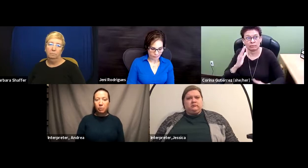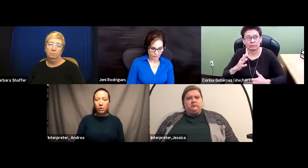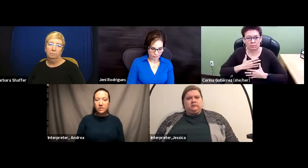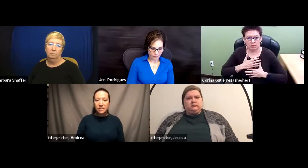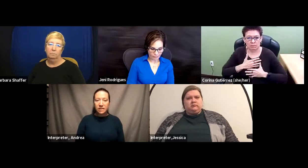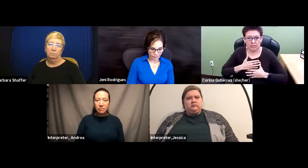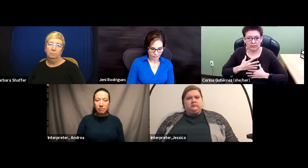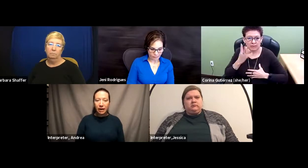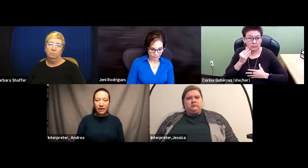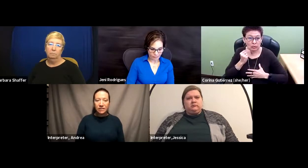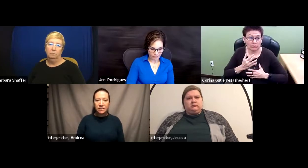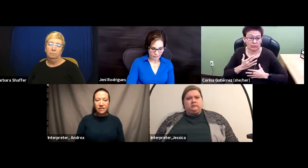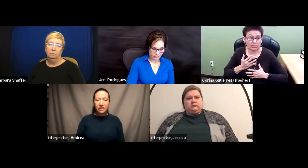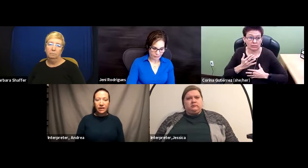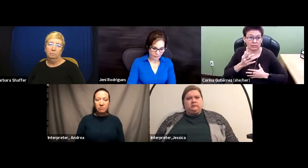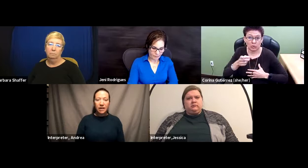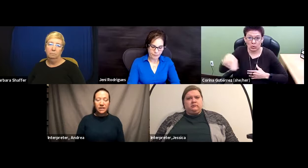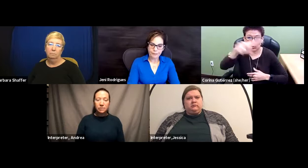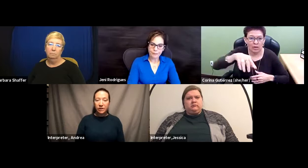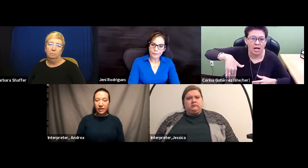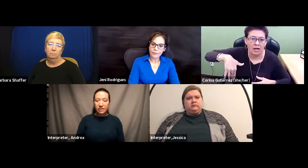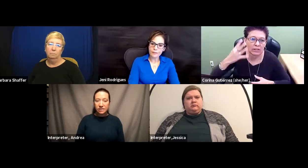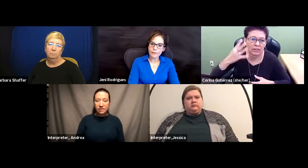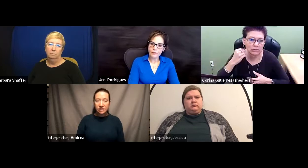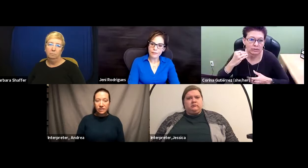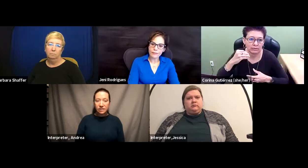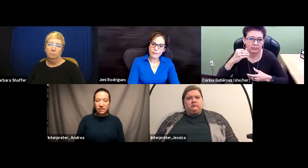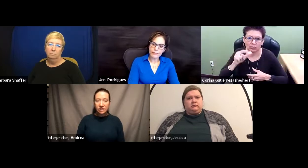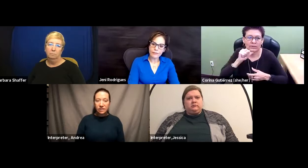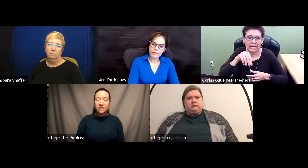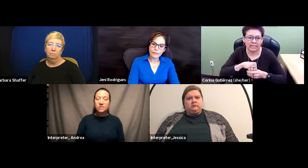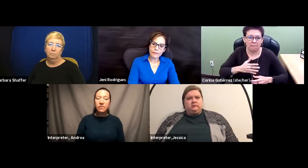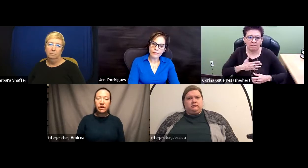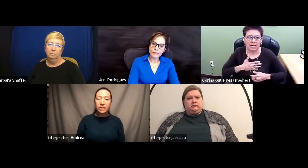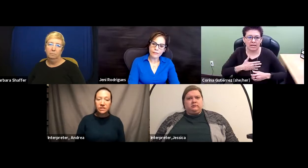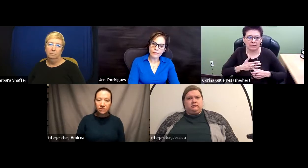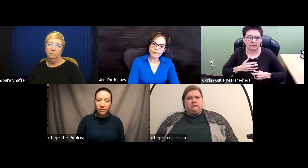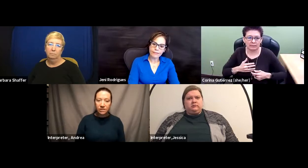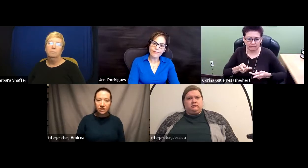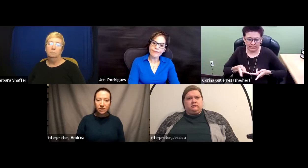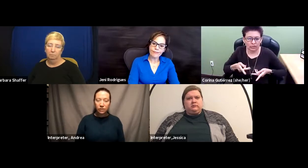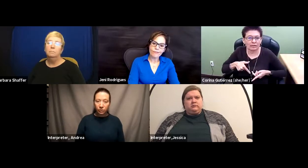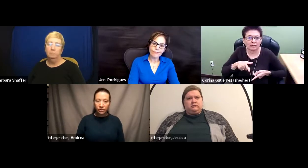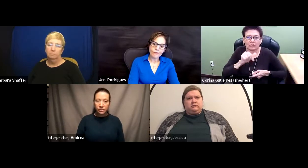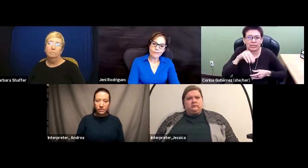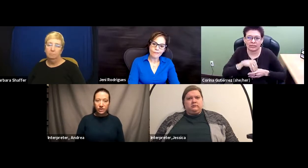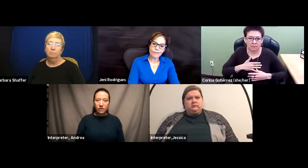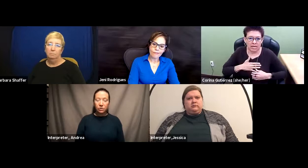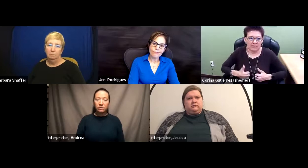important to keep in mind that my experience is very different than yours. You have